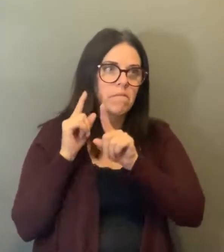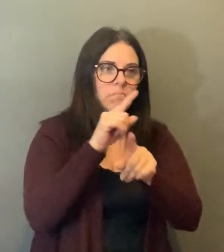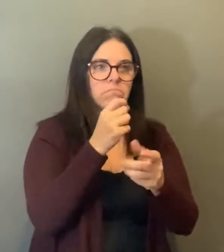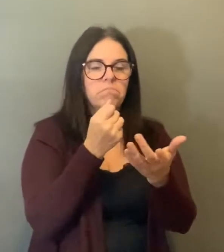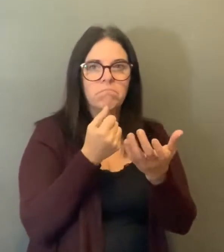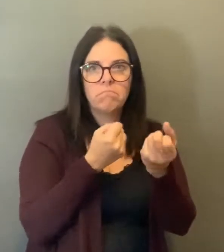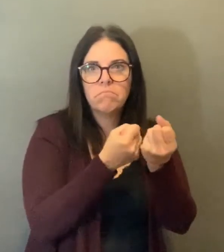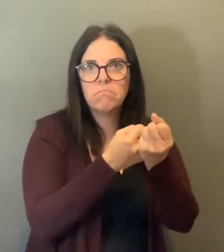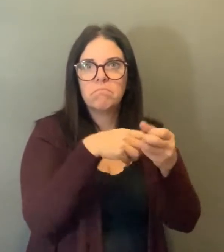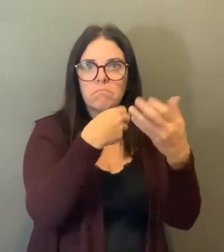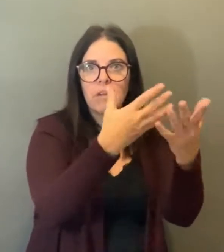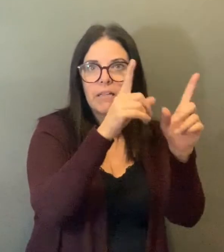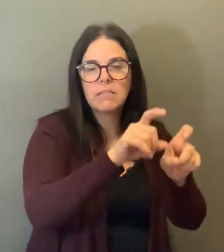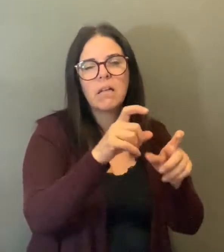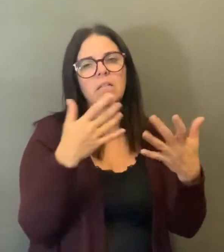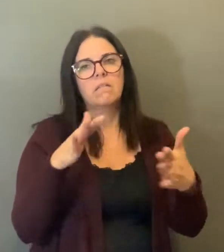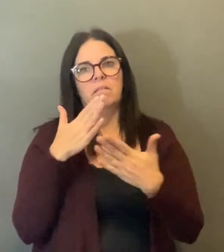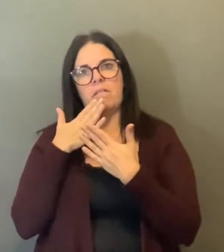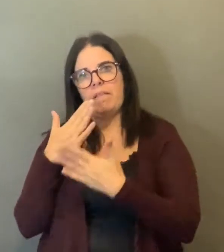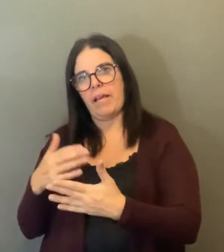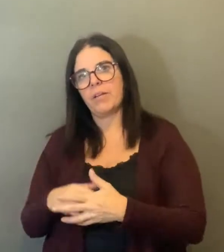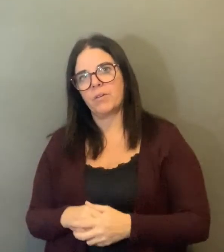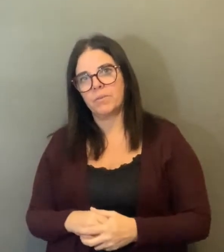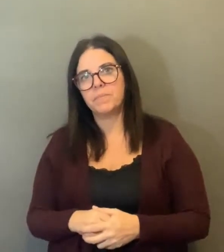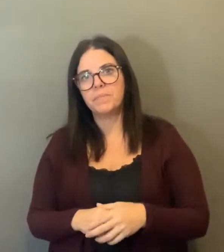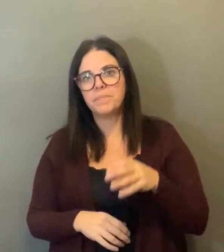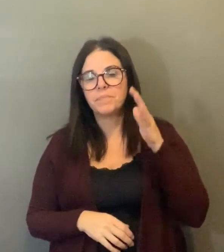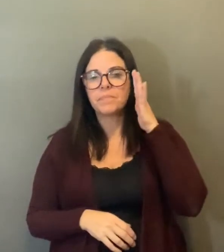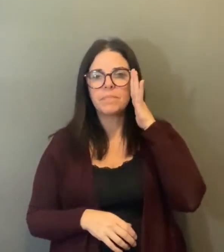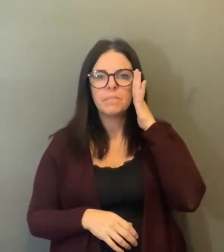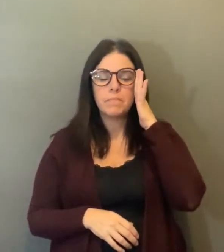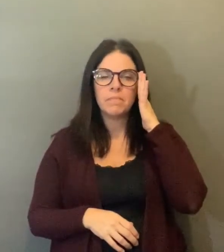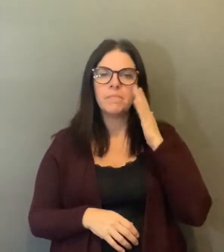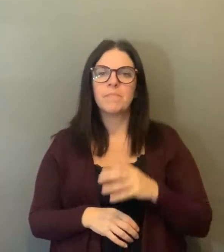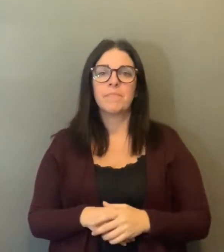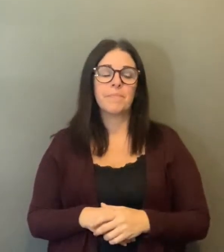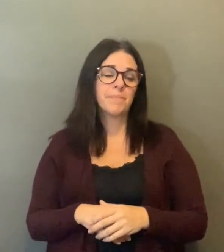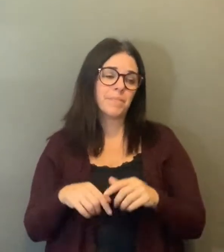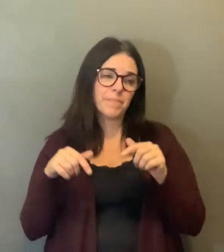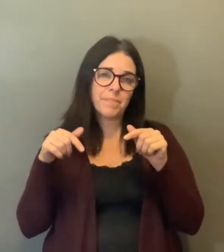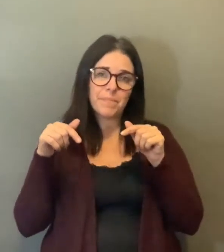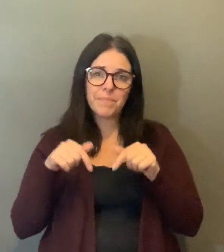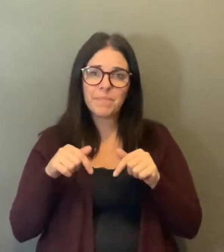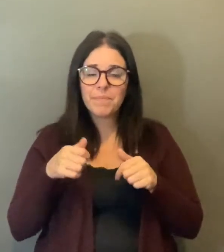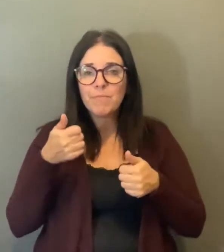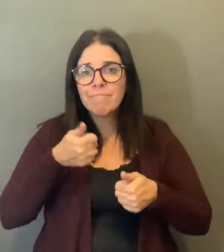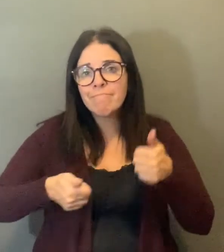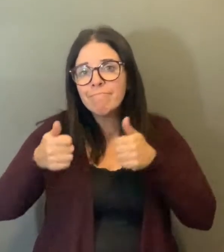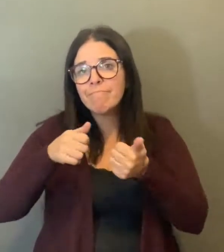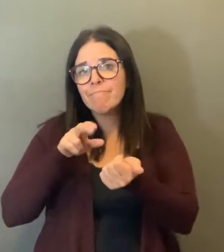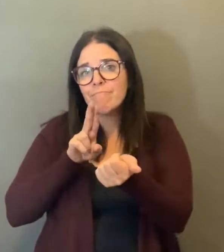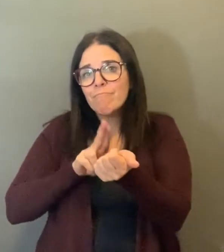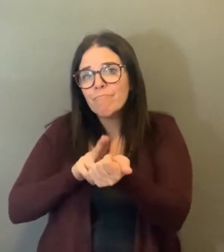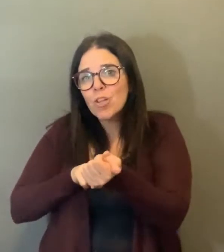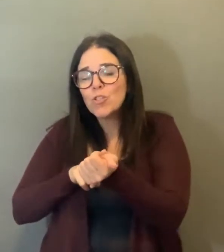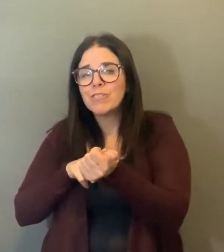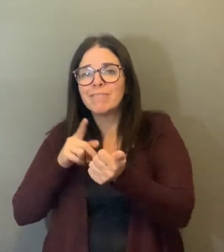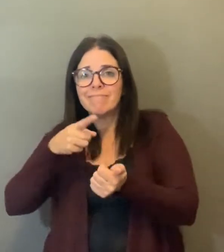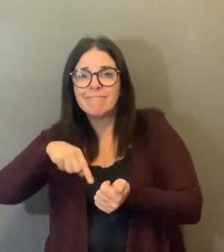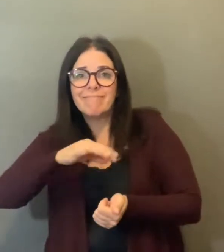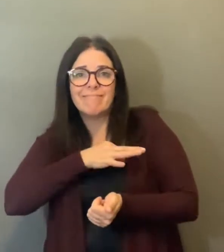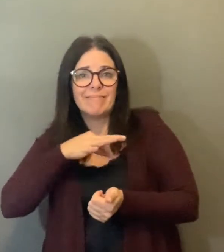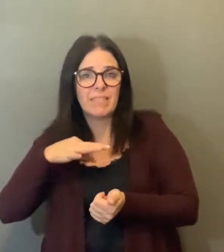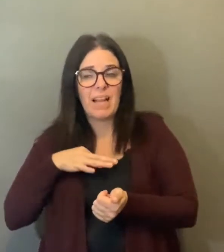retirement homes to ensure that they are implementing the active screening for COVID-19 and are supported to do the assessment on their